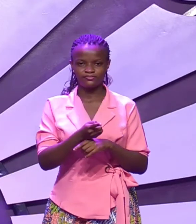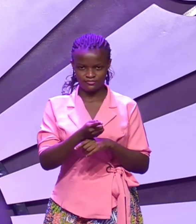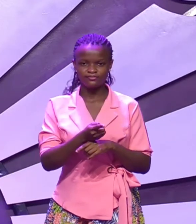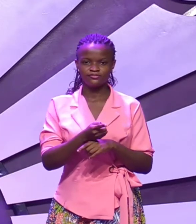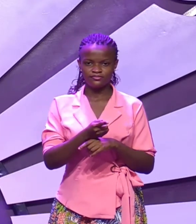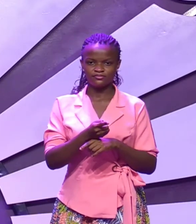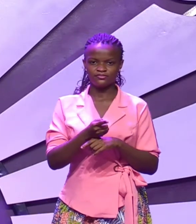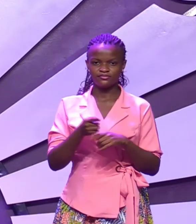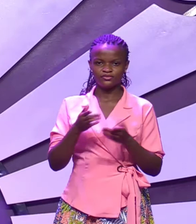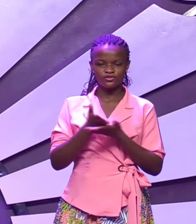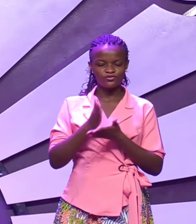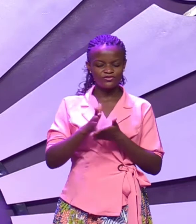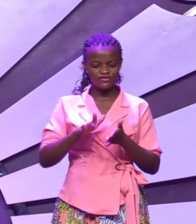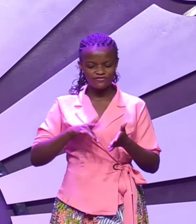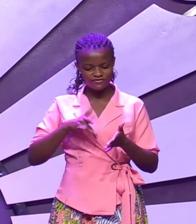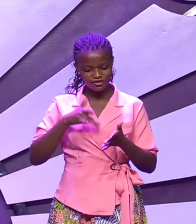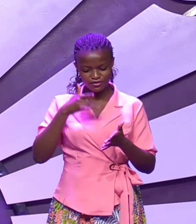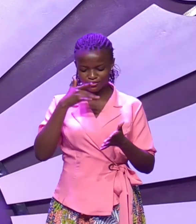irritable it was irritating